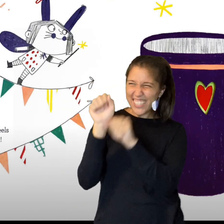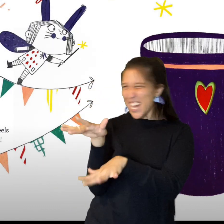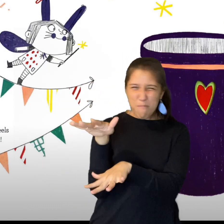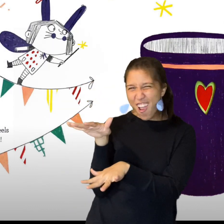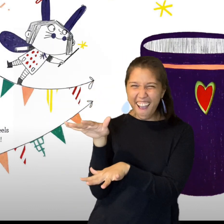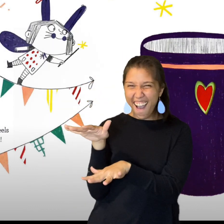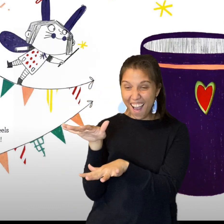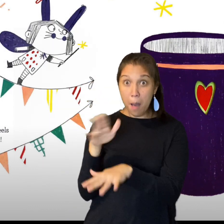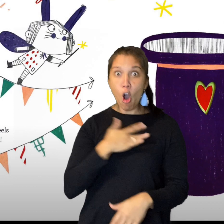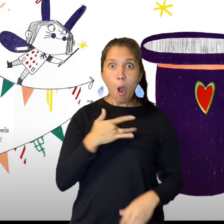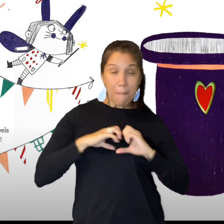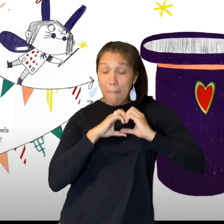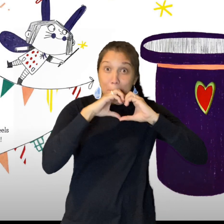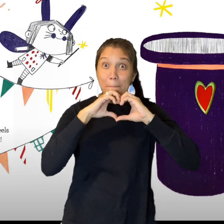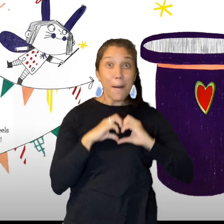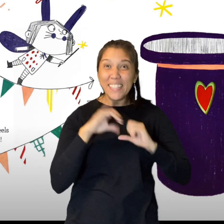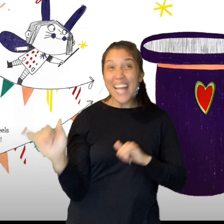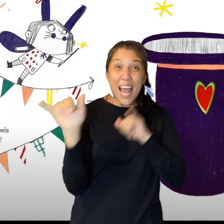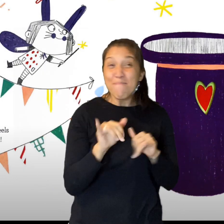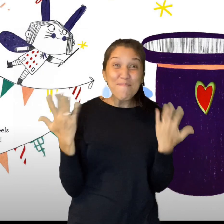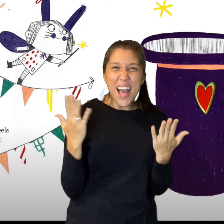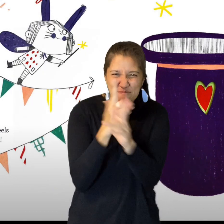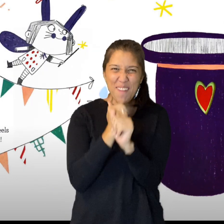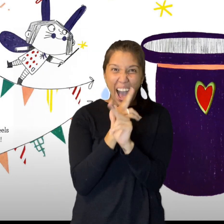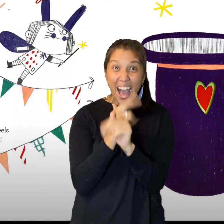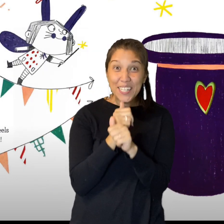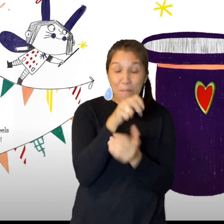Abracadabra! I hop around like a bouncy bunny.